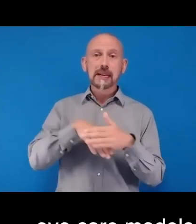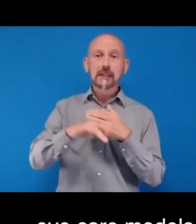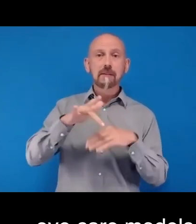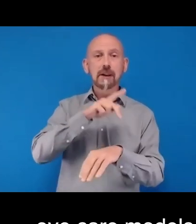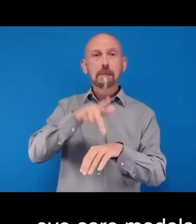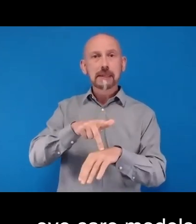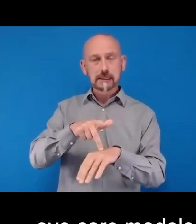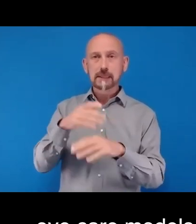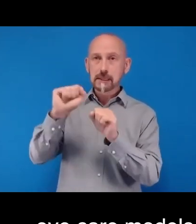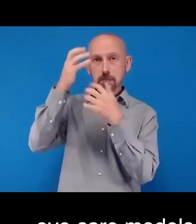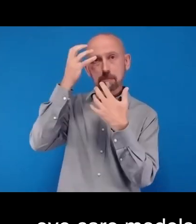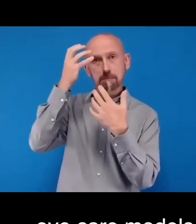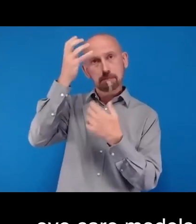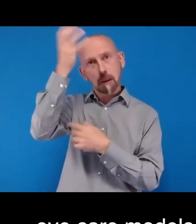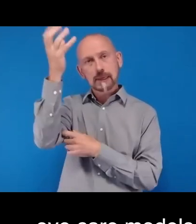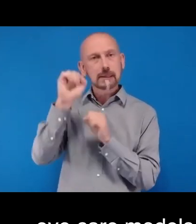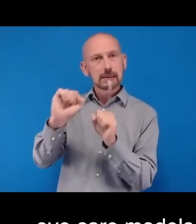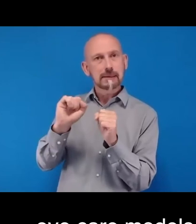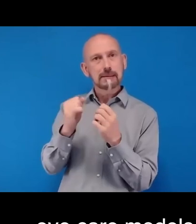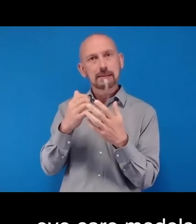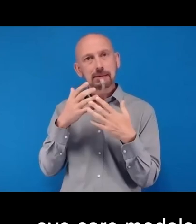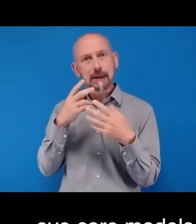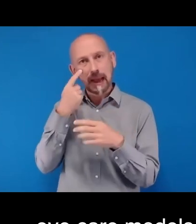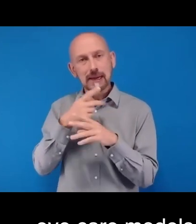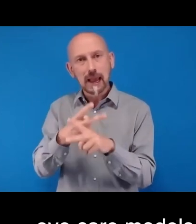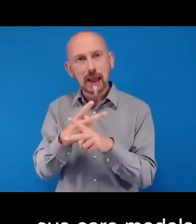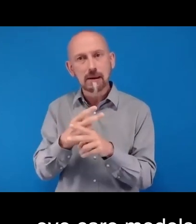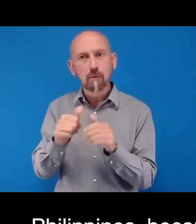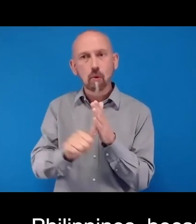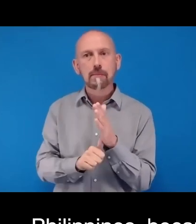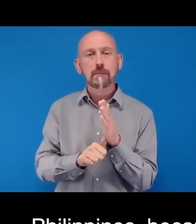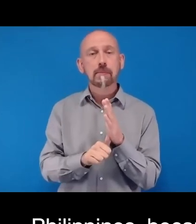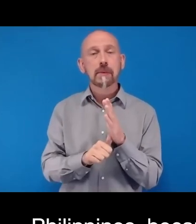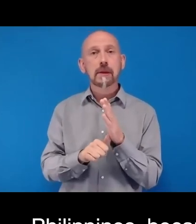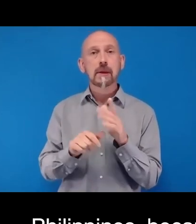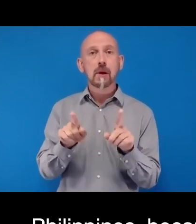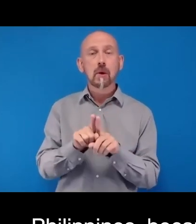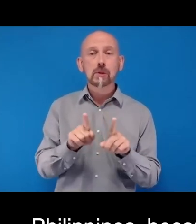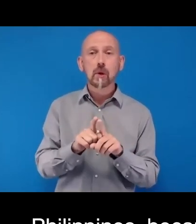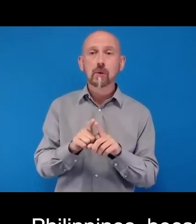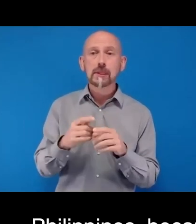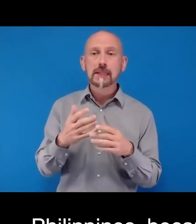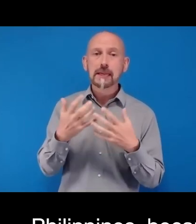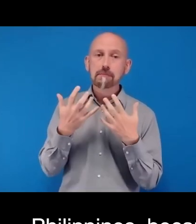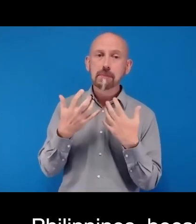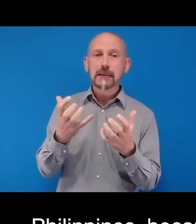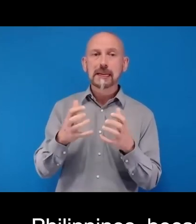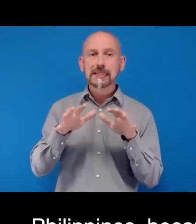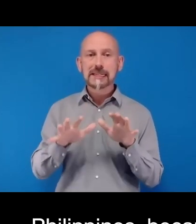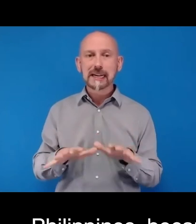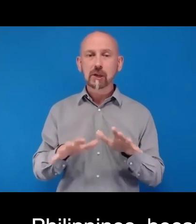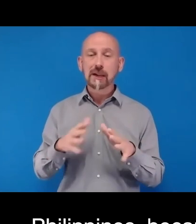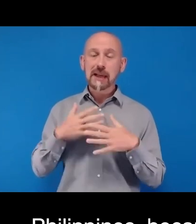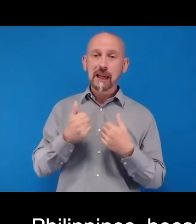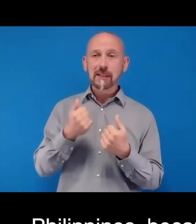acknowledge that a lot of existing national health care framework, they achieve a success in